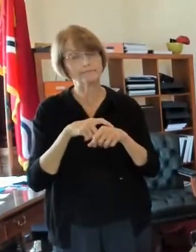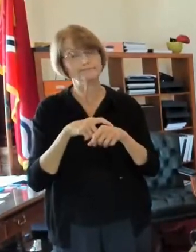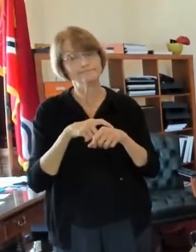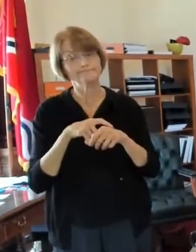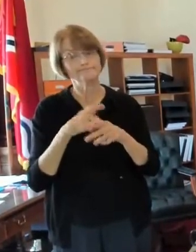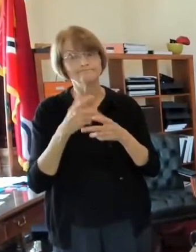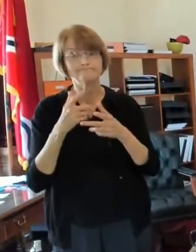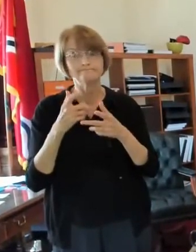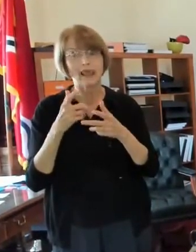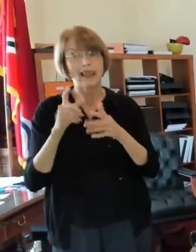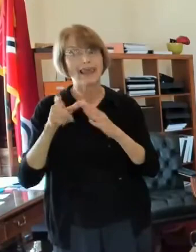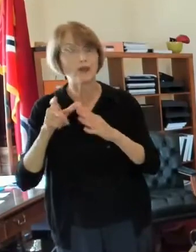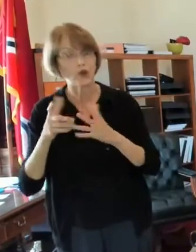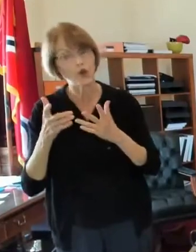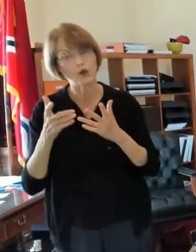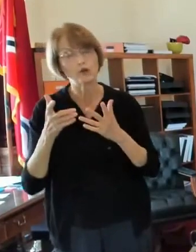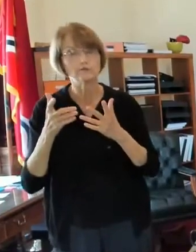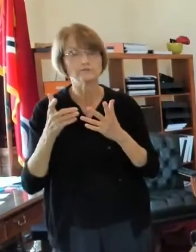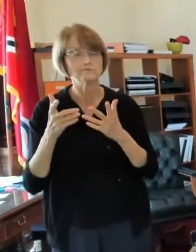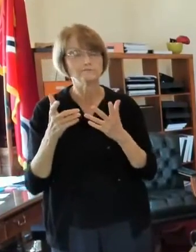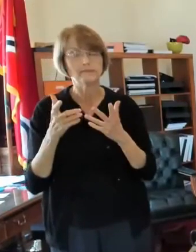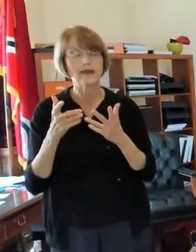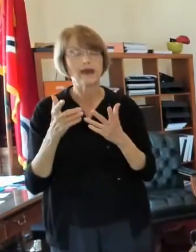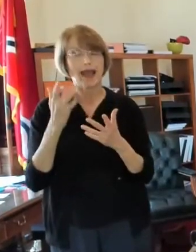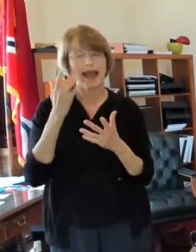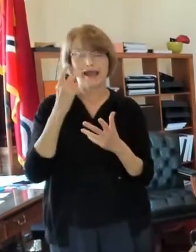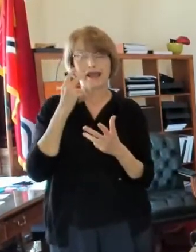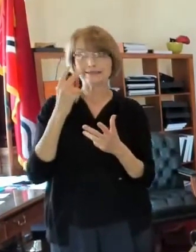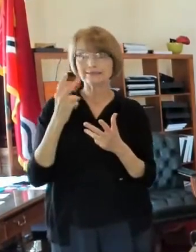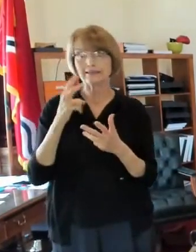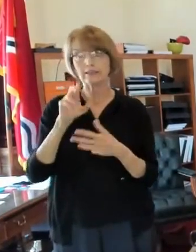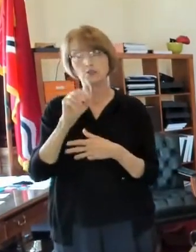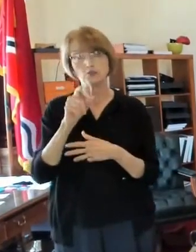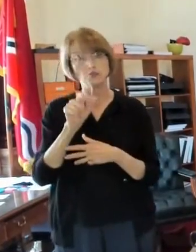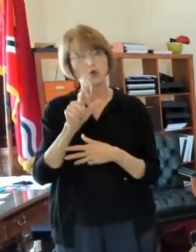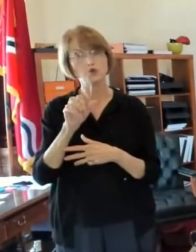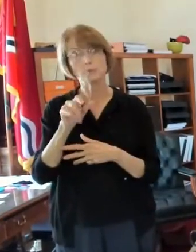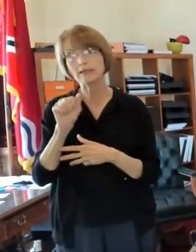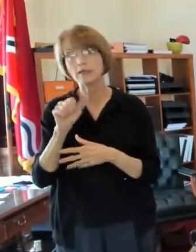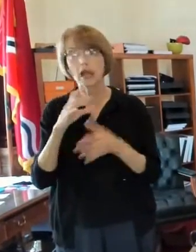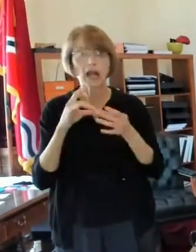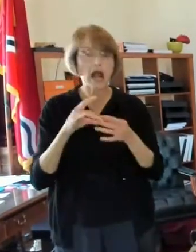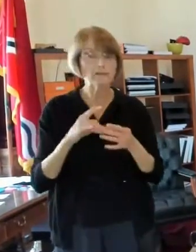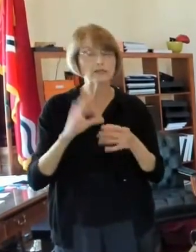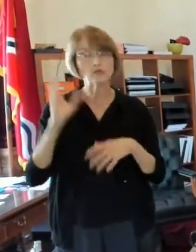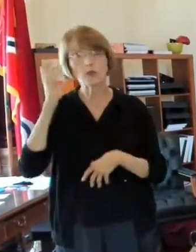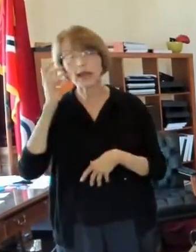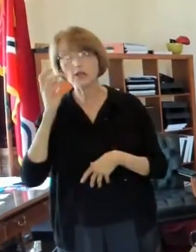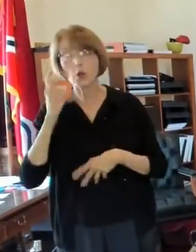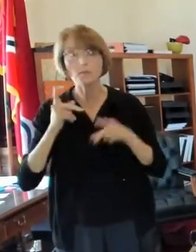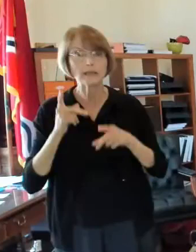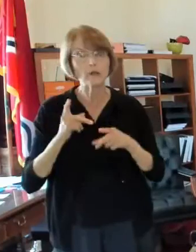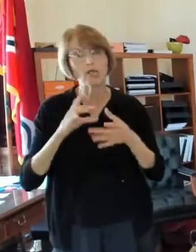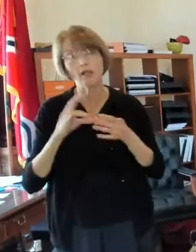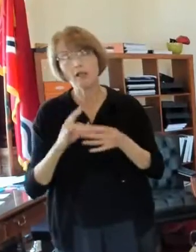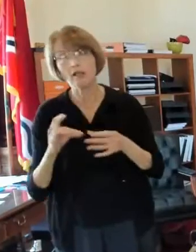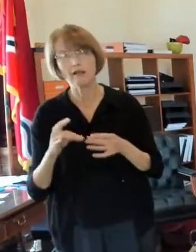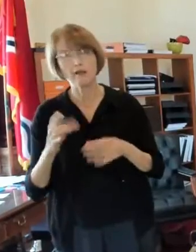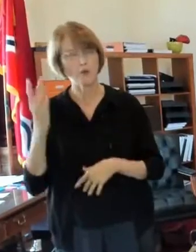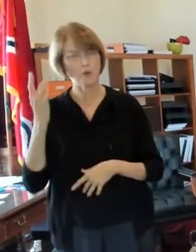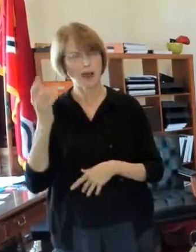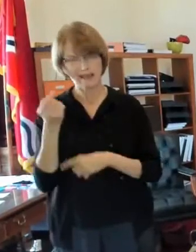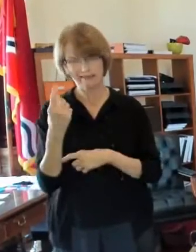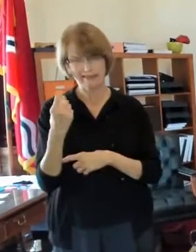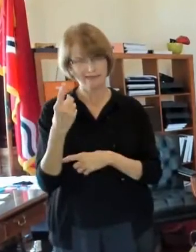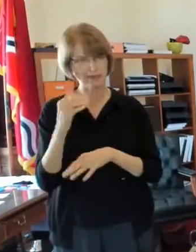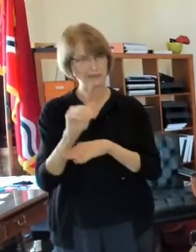i i see the comments on social media and you know radio and all that sort of thing and people are like well why why 11 p.m